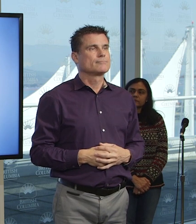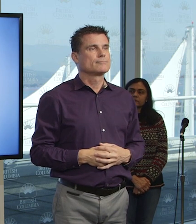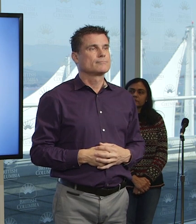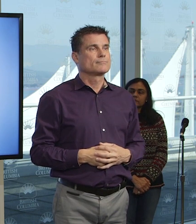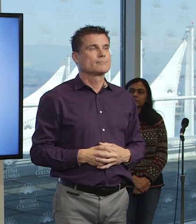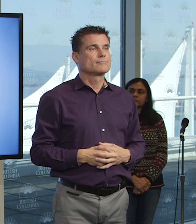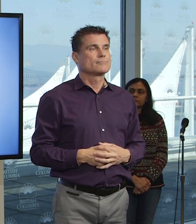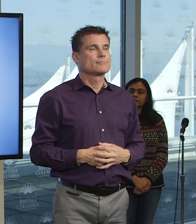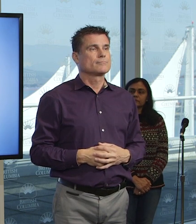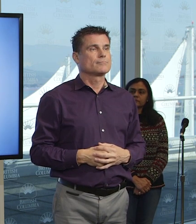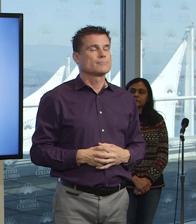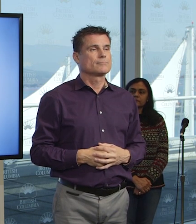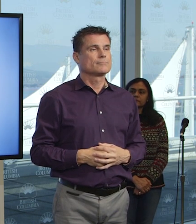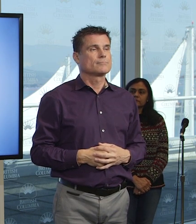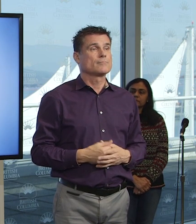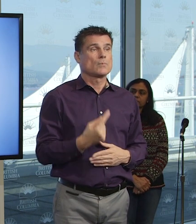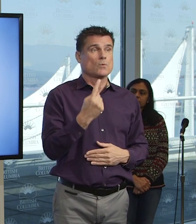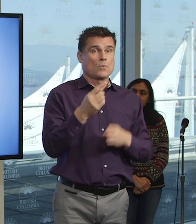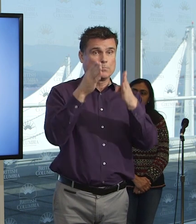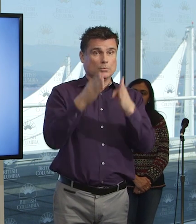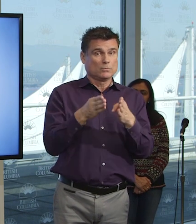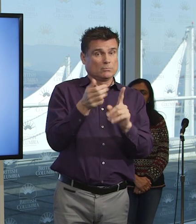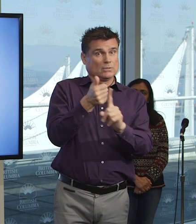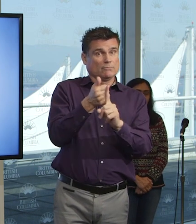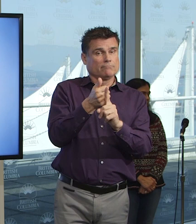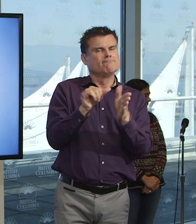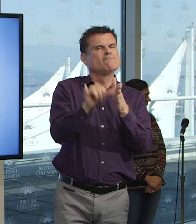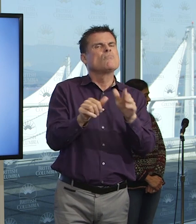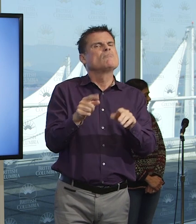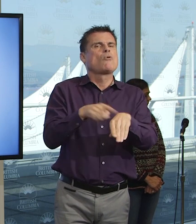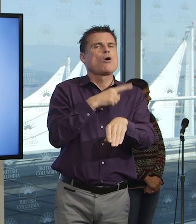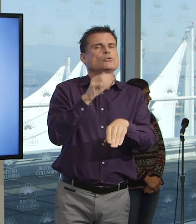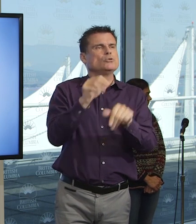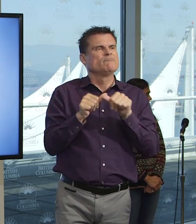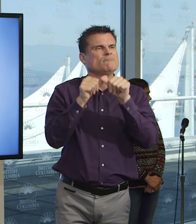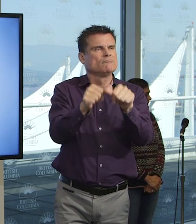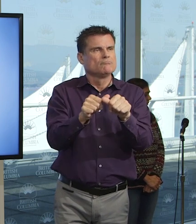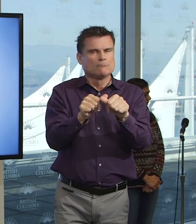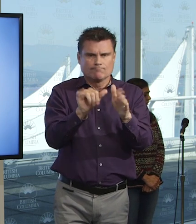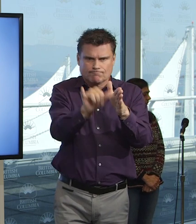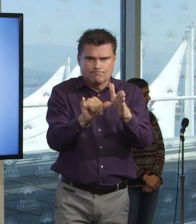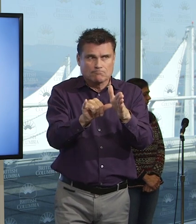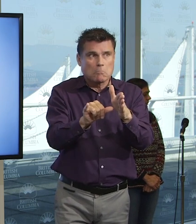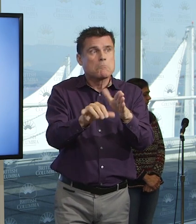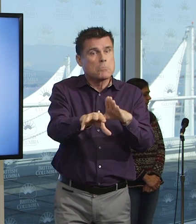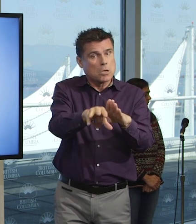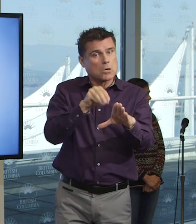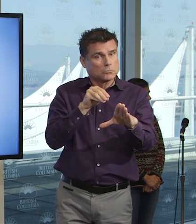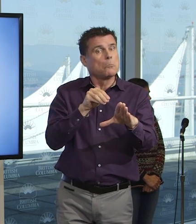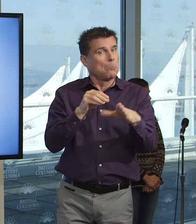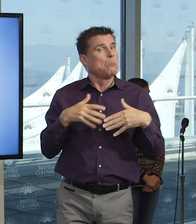homes is now out of hospital, which is good news. And we have a number of increases in